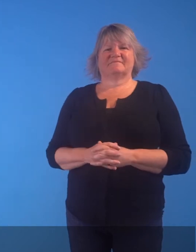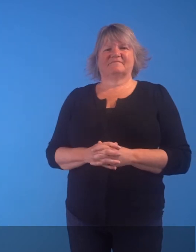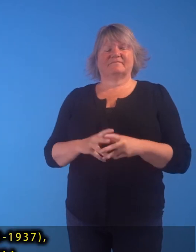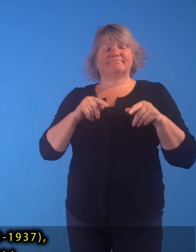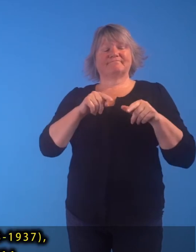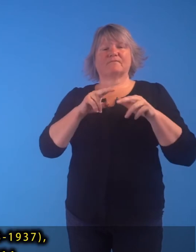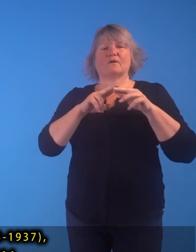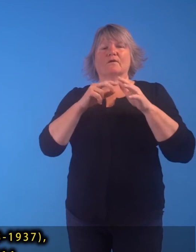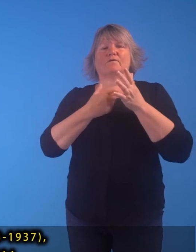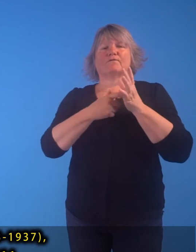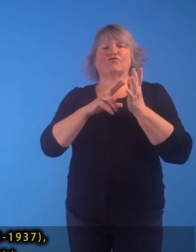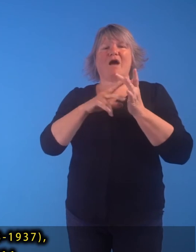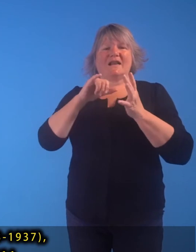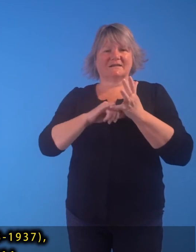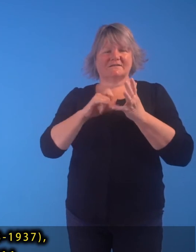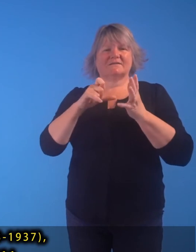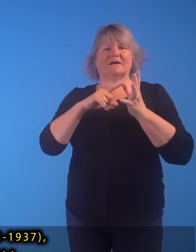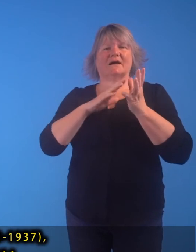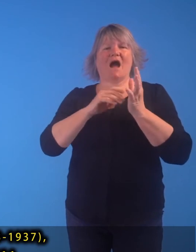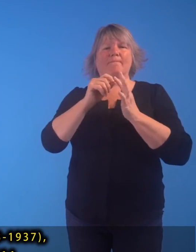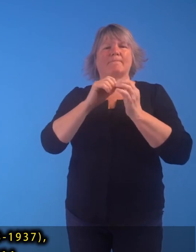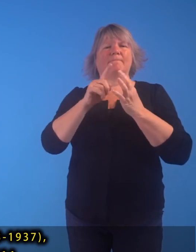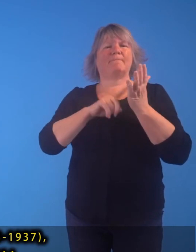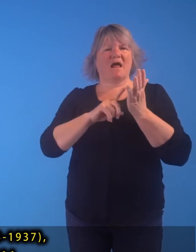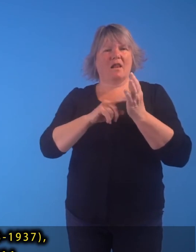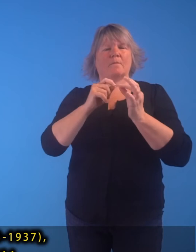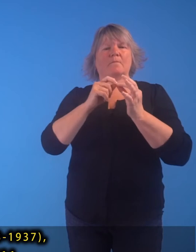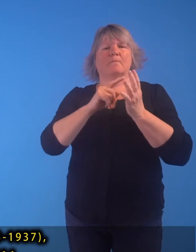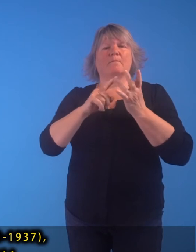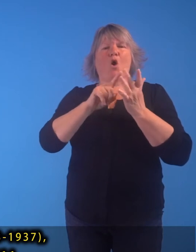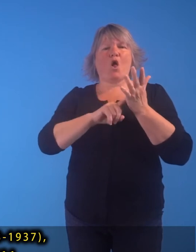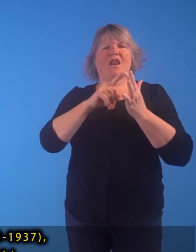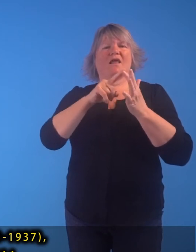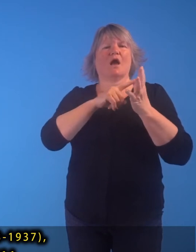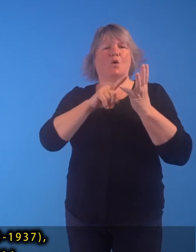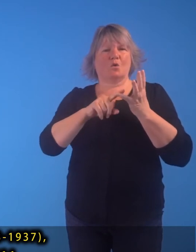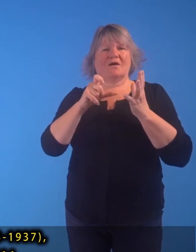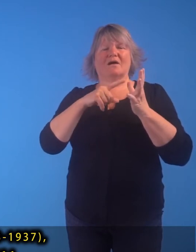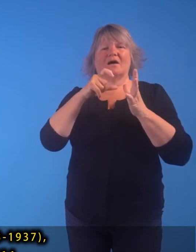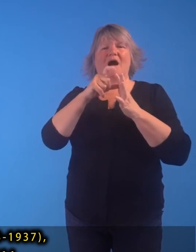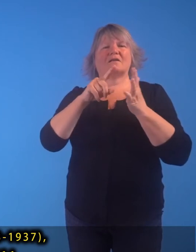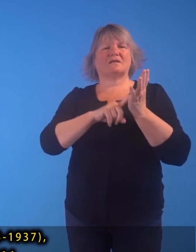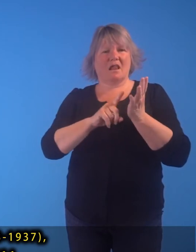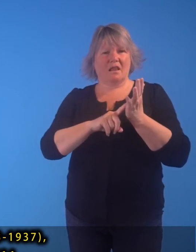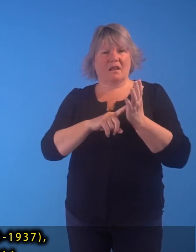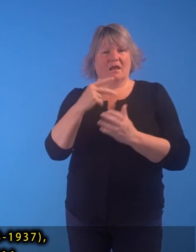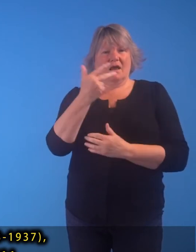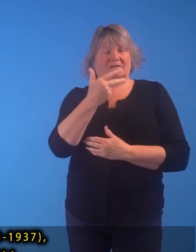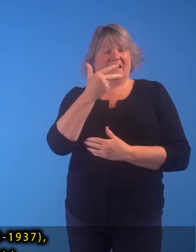Francis Campbell Boyleau Cadell, 1883-1937.